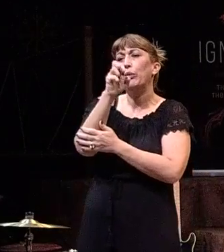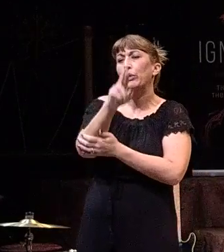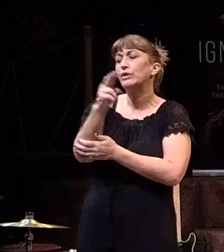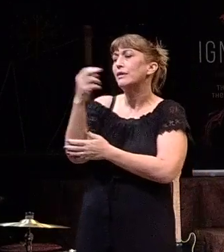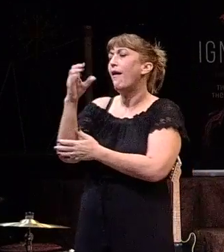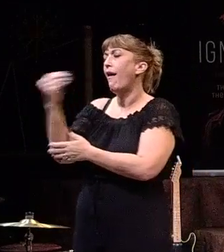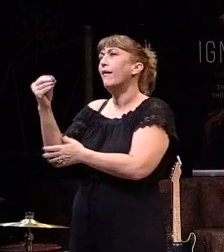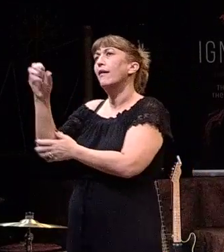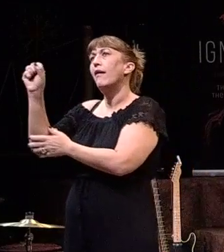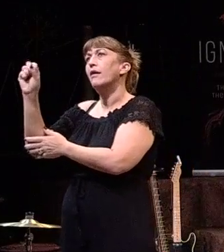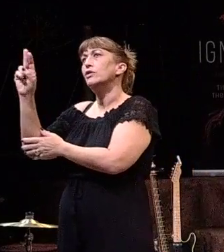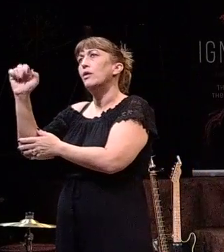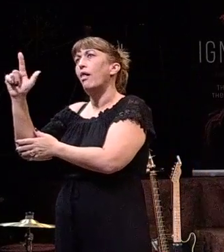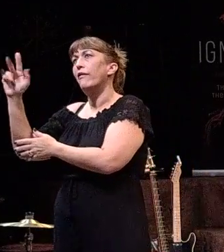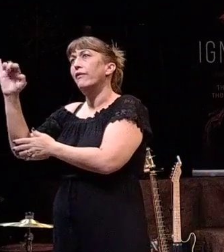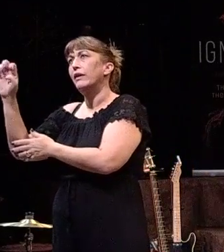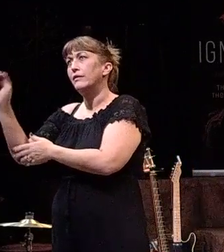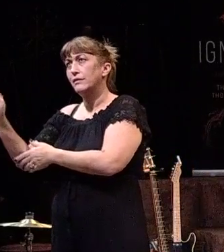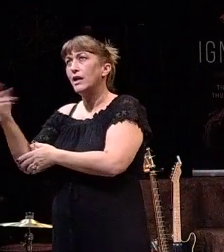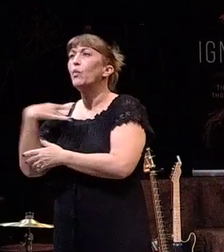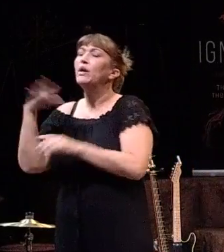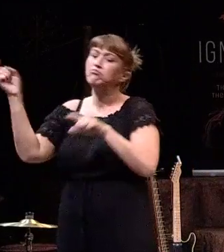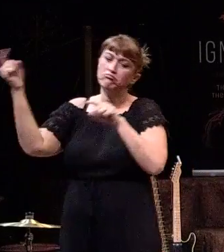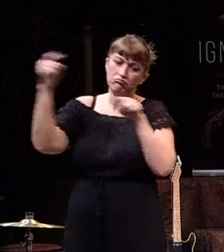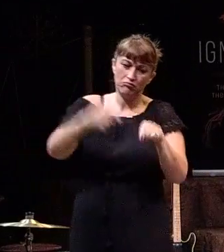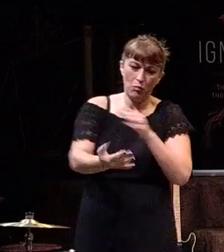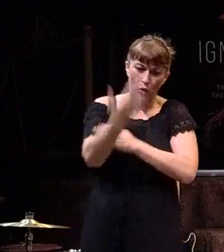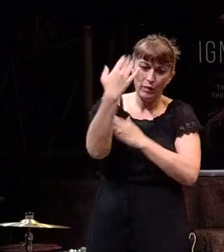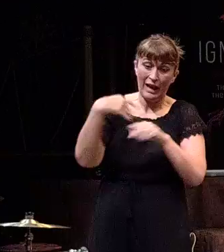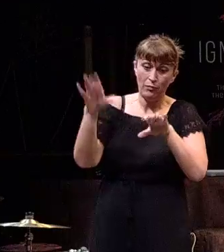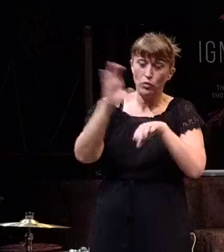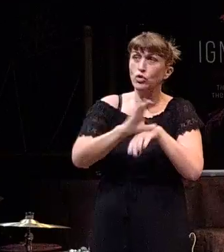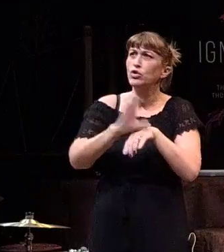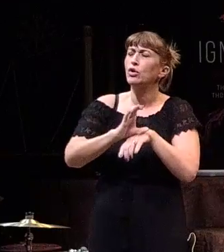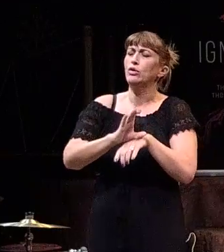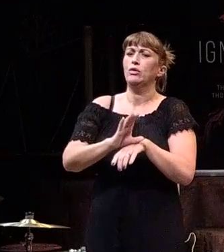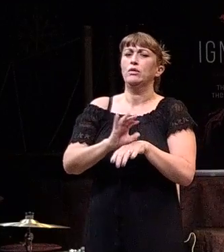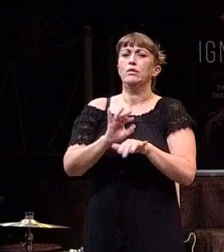the next morning we came to church. We came to this church.